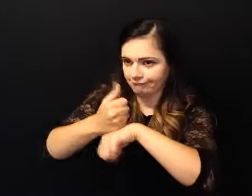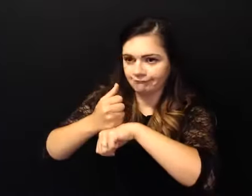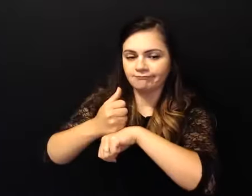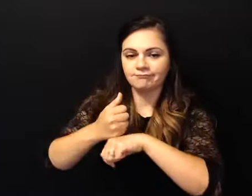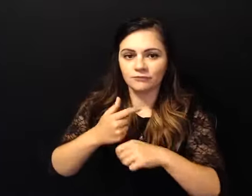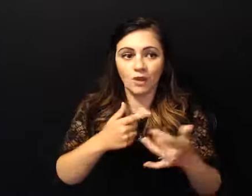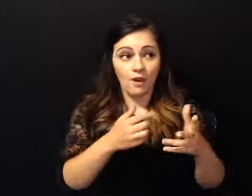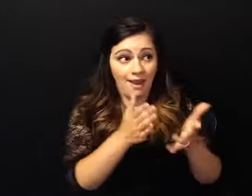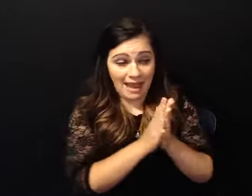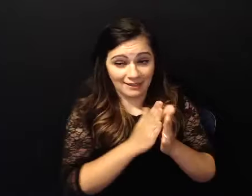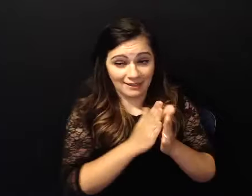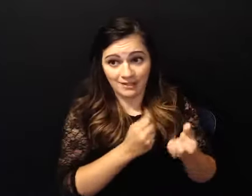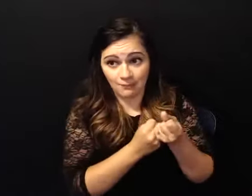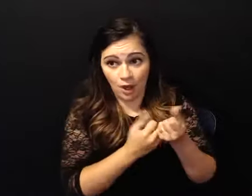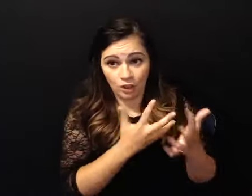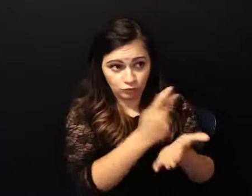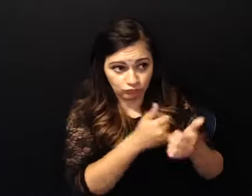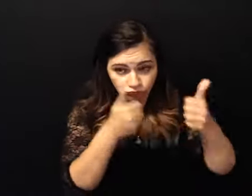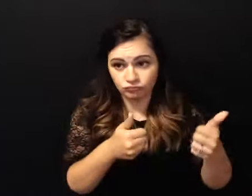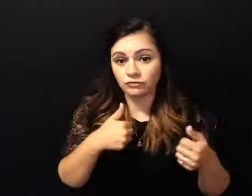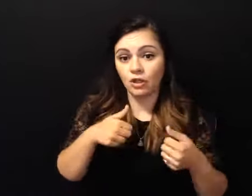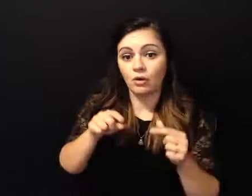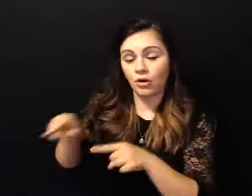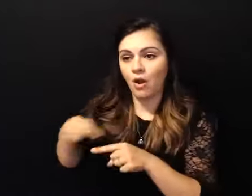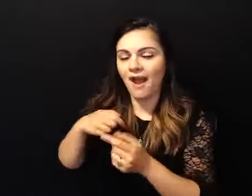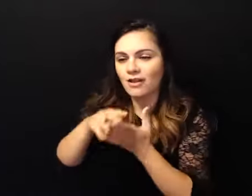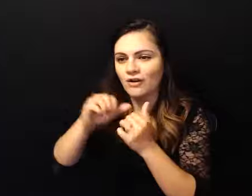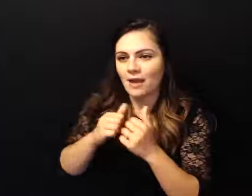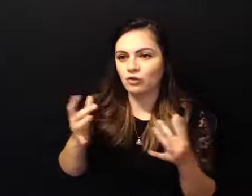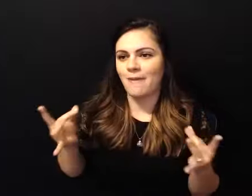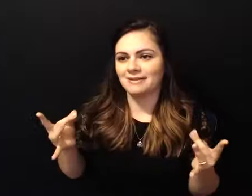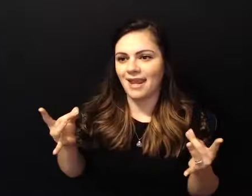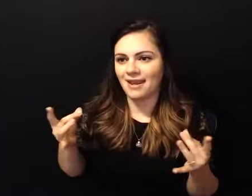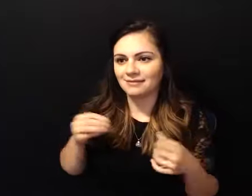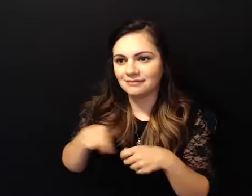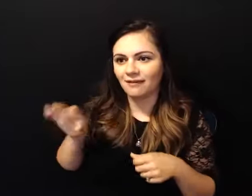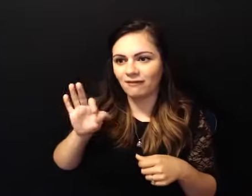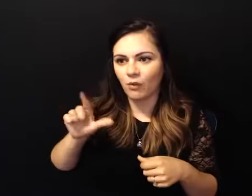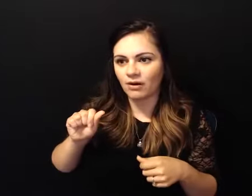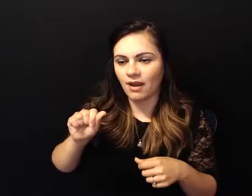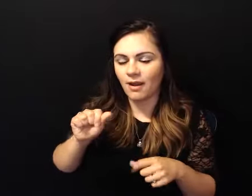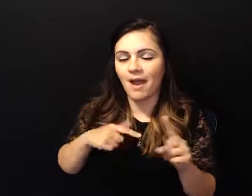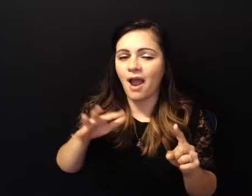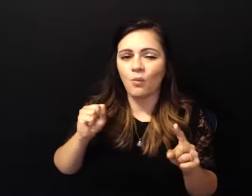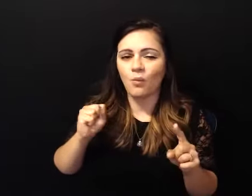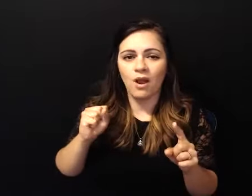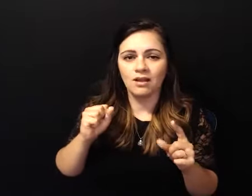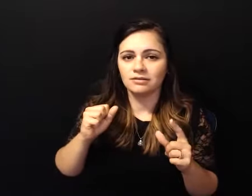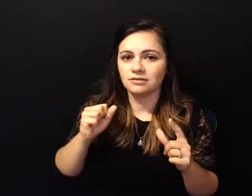we get down there and i learned how to meditate in florida it was amazing but i was miserable when i lived there uh what happened was we were very